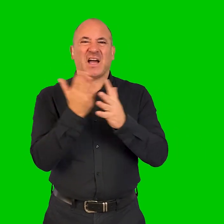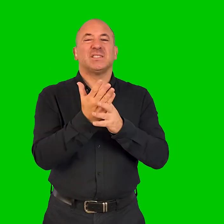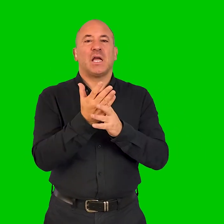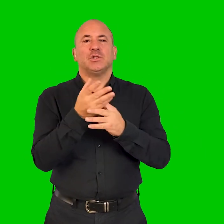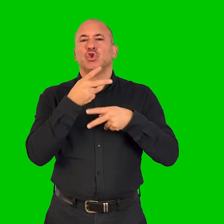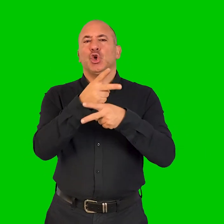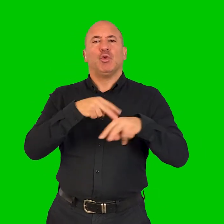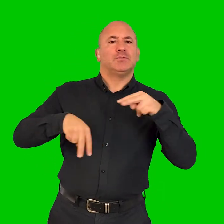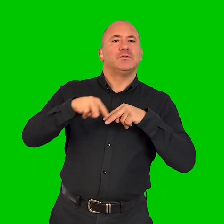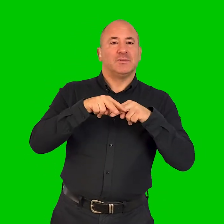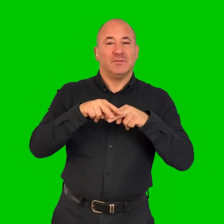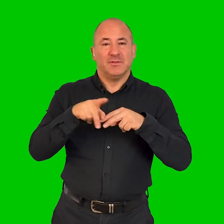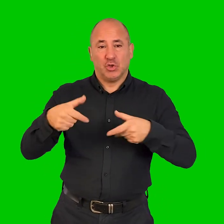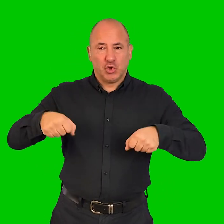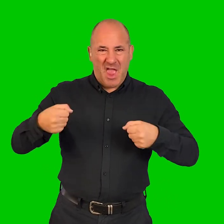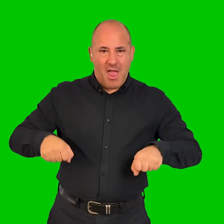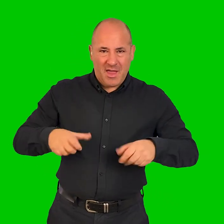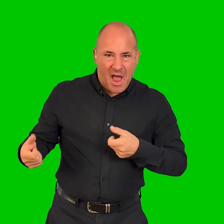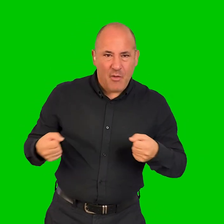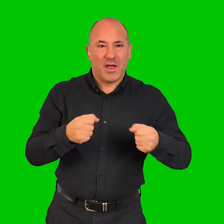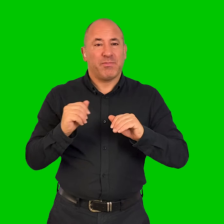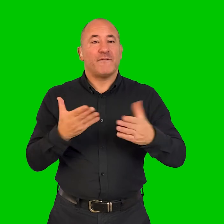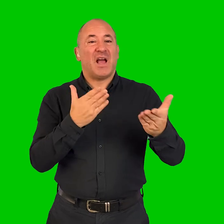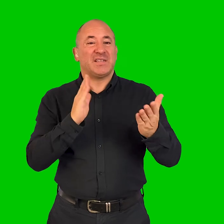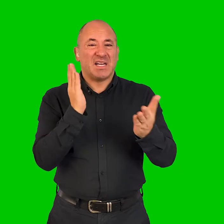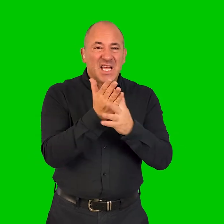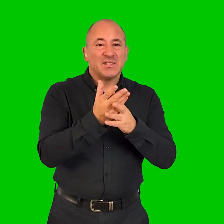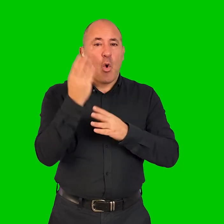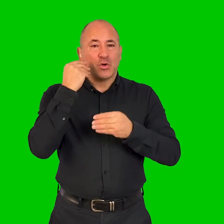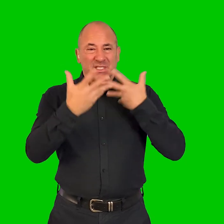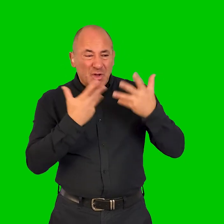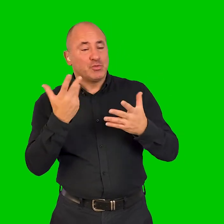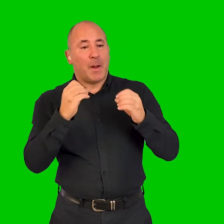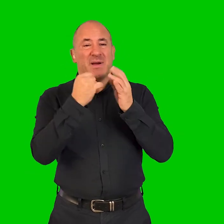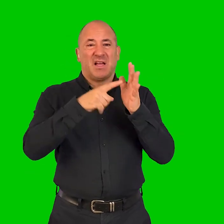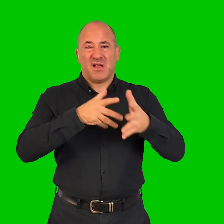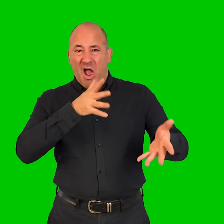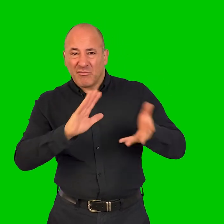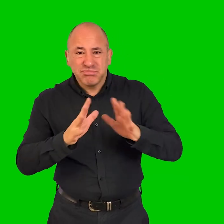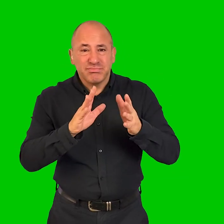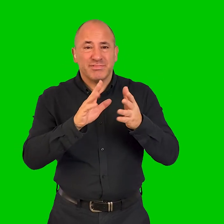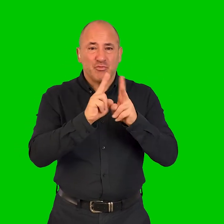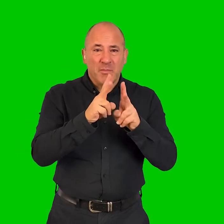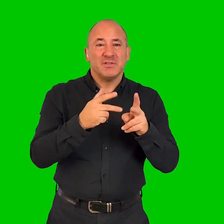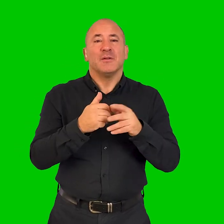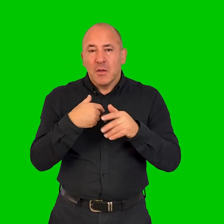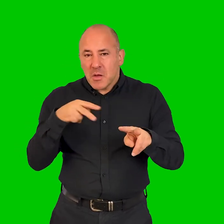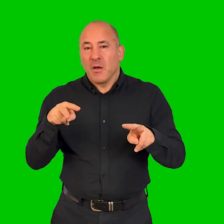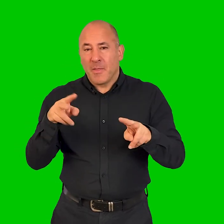access stewards at this event who carried chairs, provided support with accessing audio description and BSL interpretation and we were then able to build upon